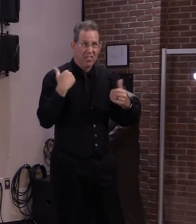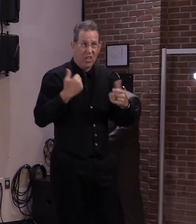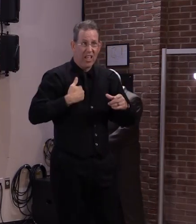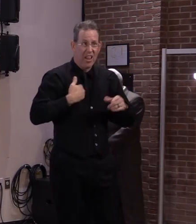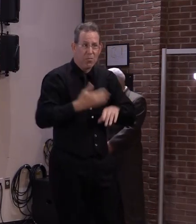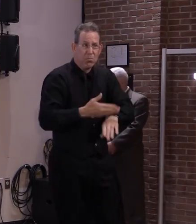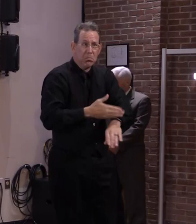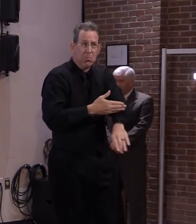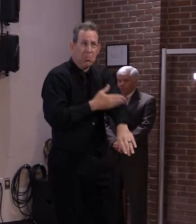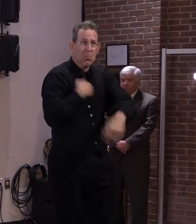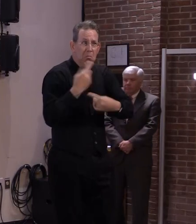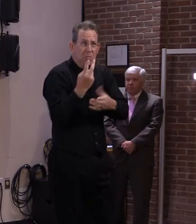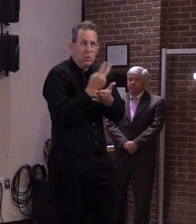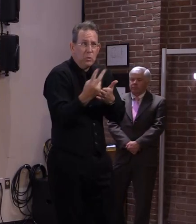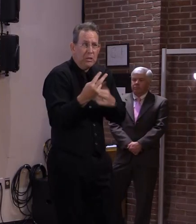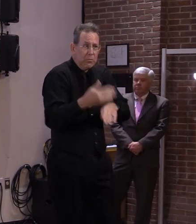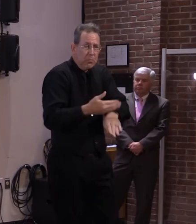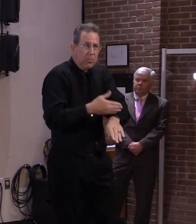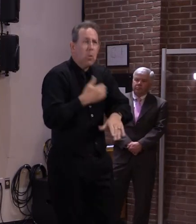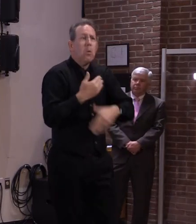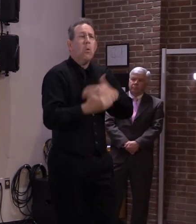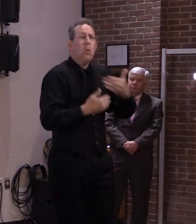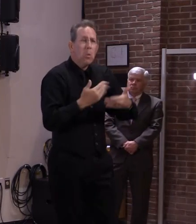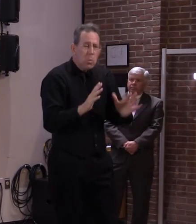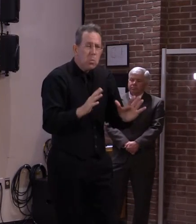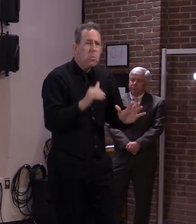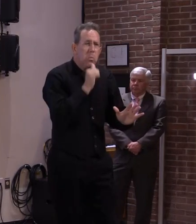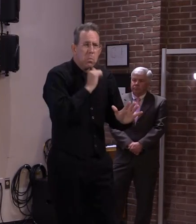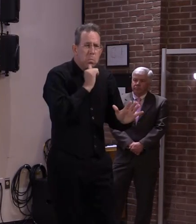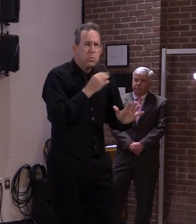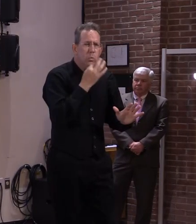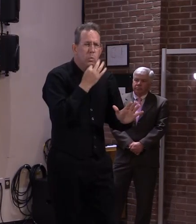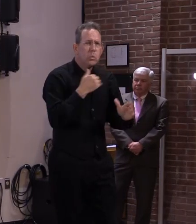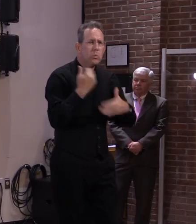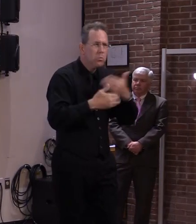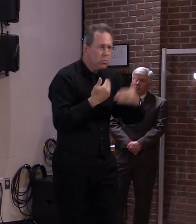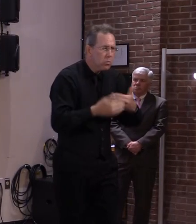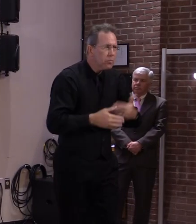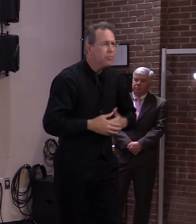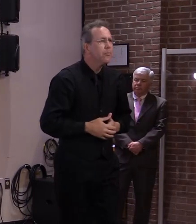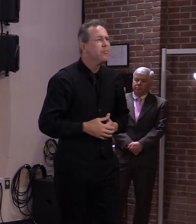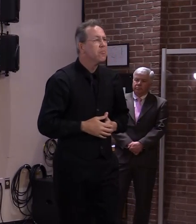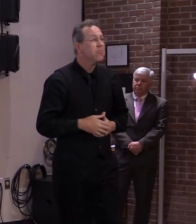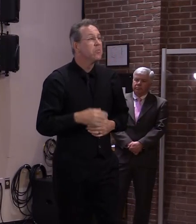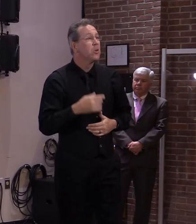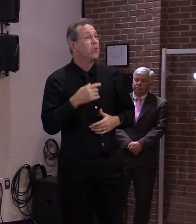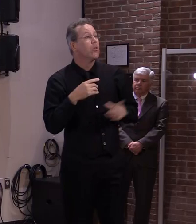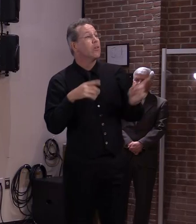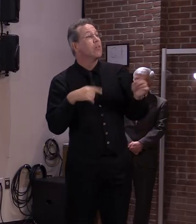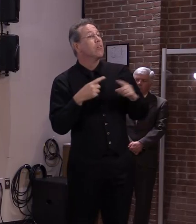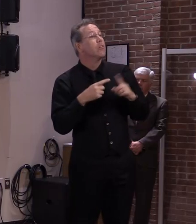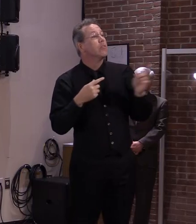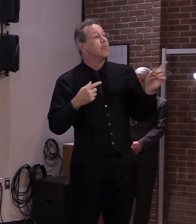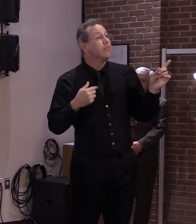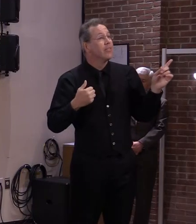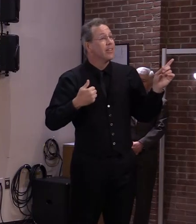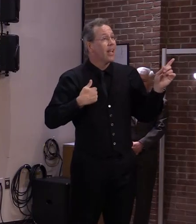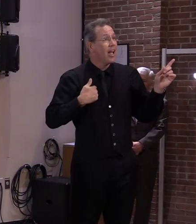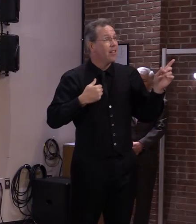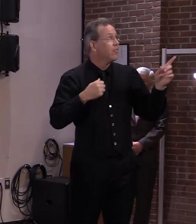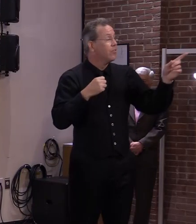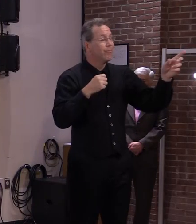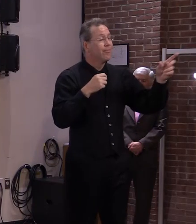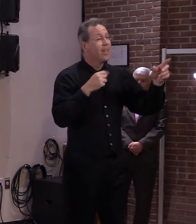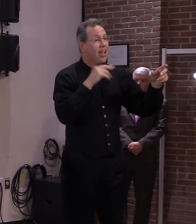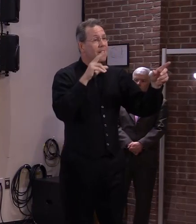think this meeting will will bear some fruit. And and I believe that we'll we'll have some some word fairly